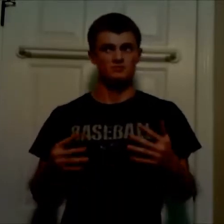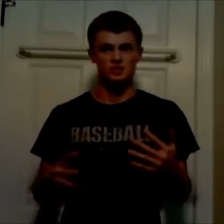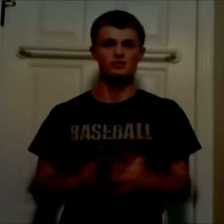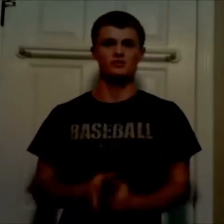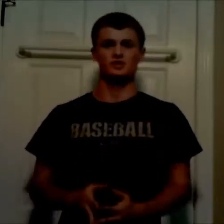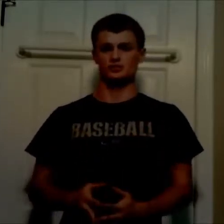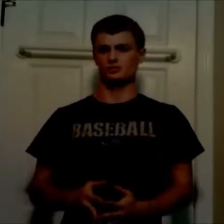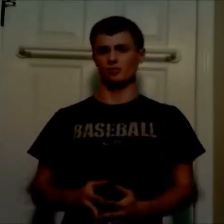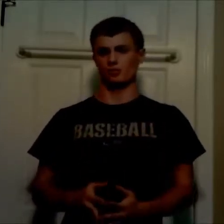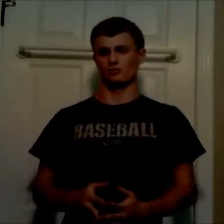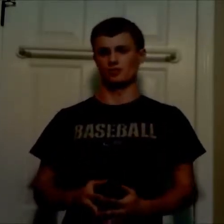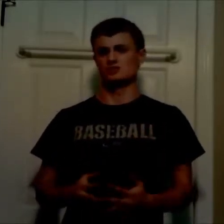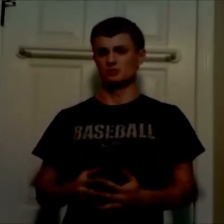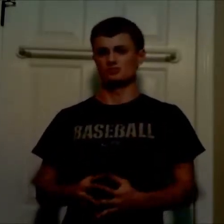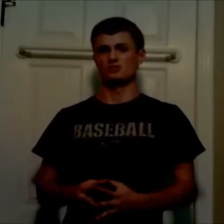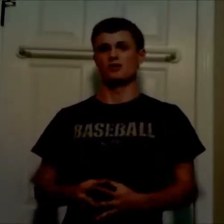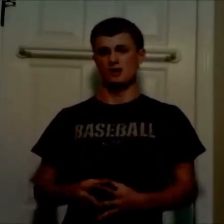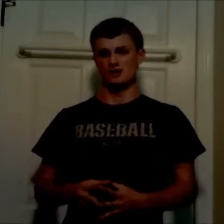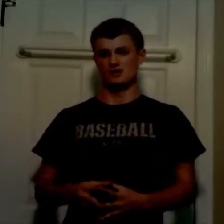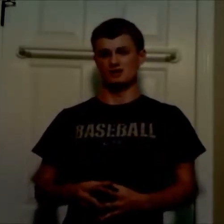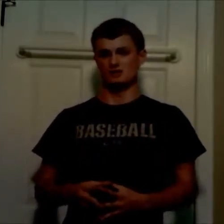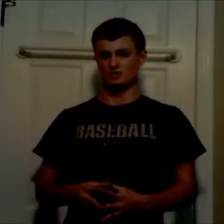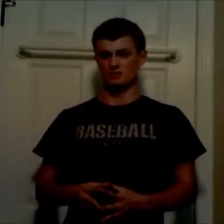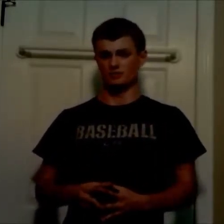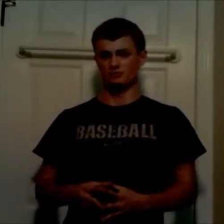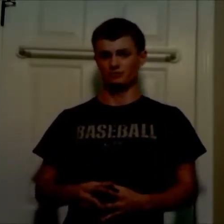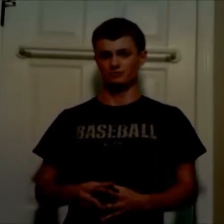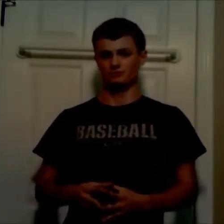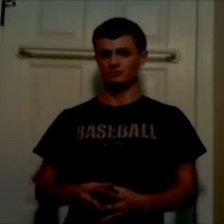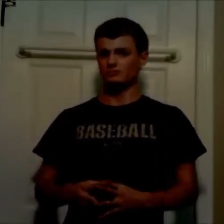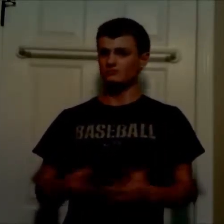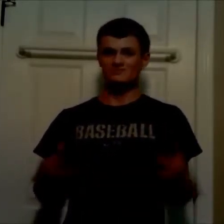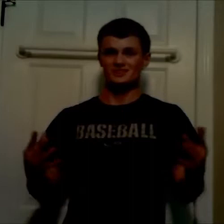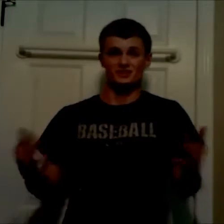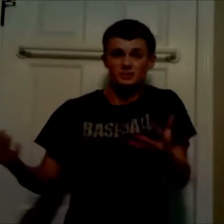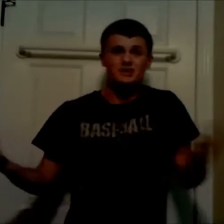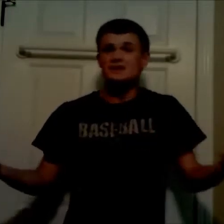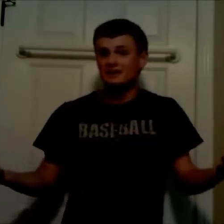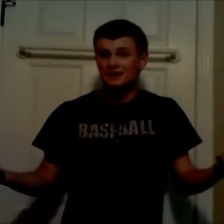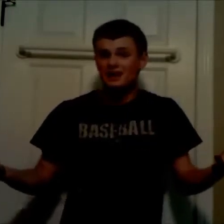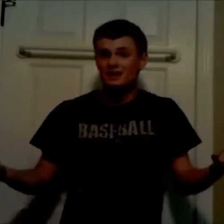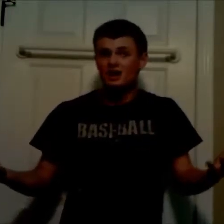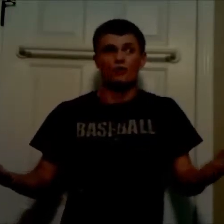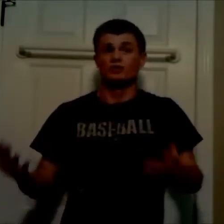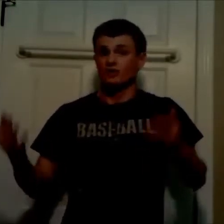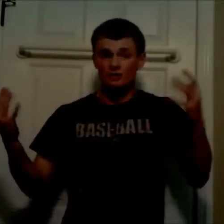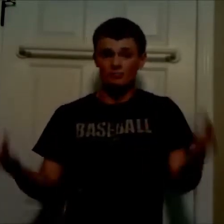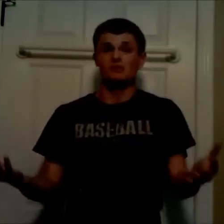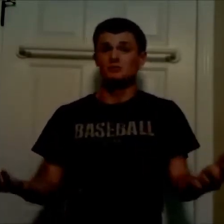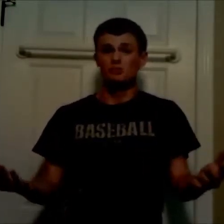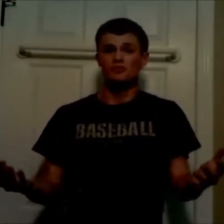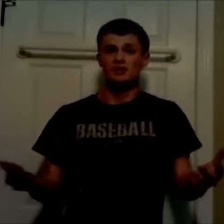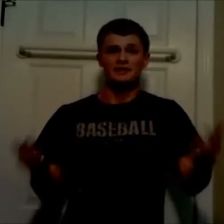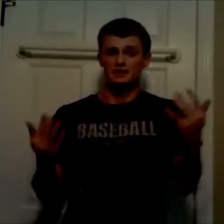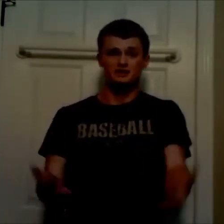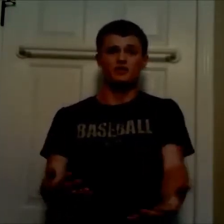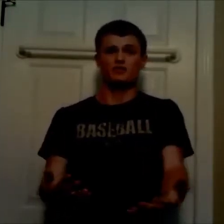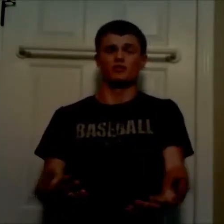Souls of Avengers 4 is supposed to come out in May of that year, too. You're competing again with another big movie that's your own.